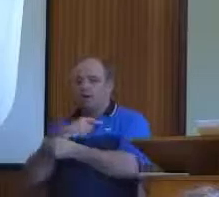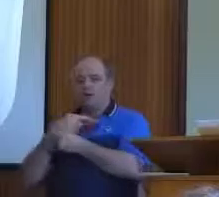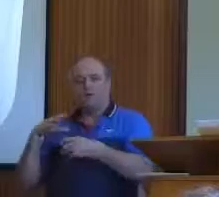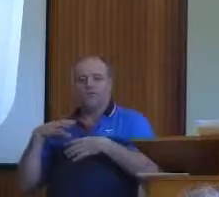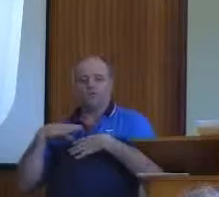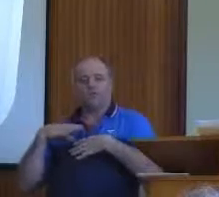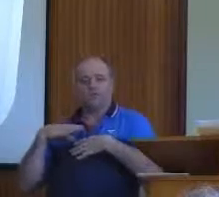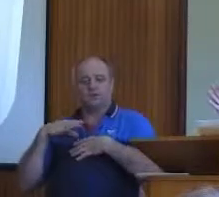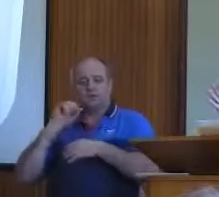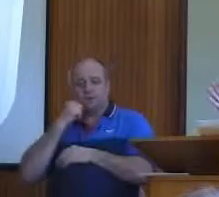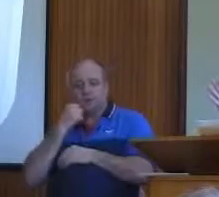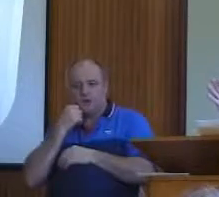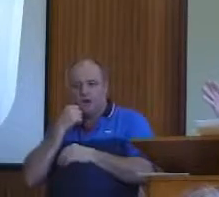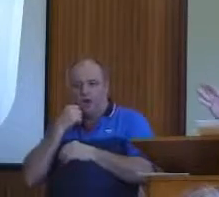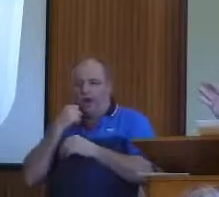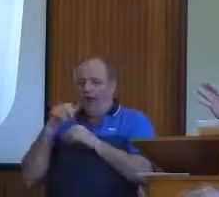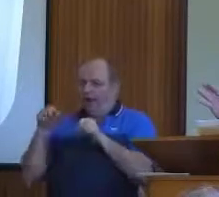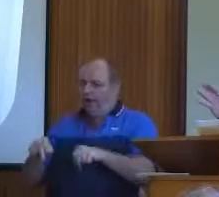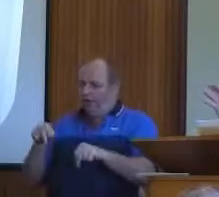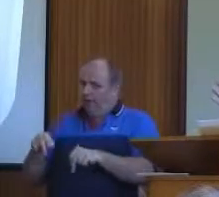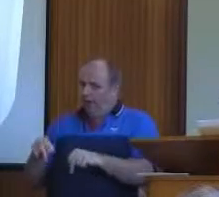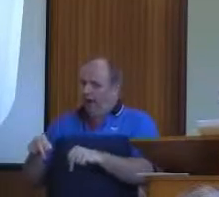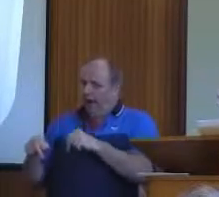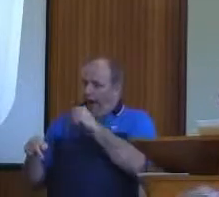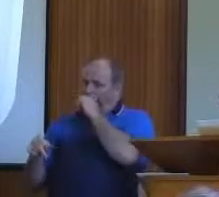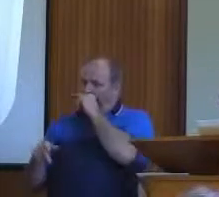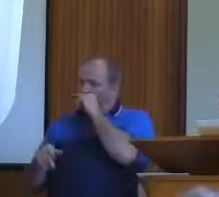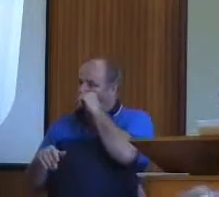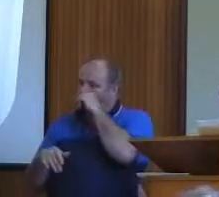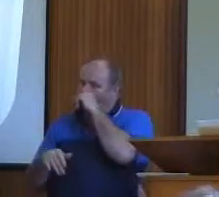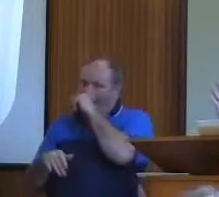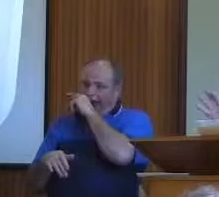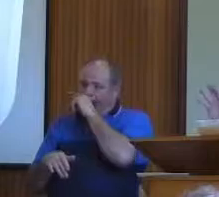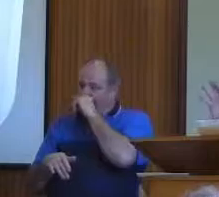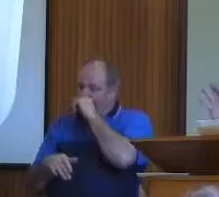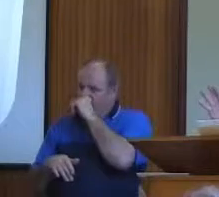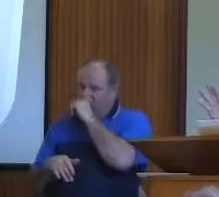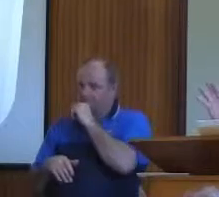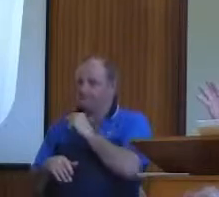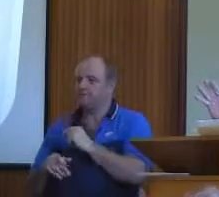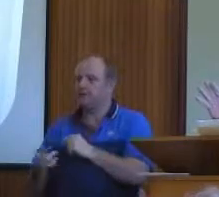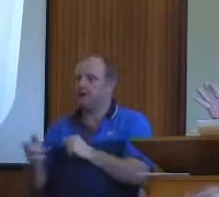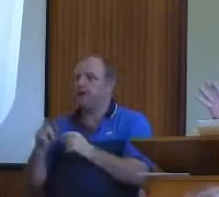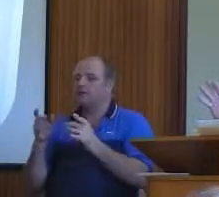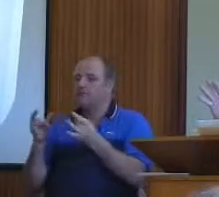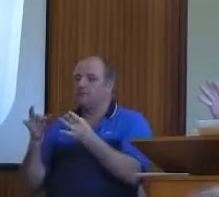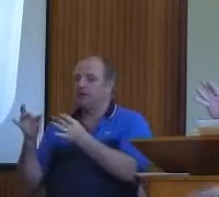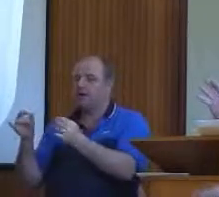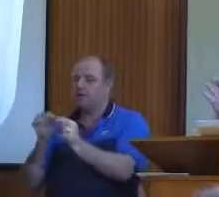and we find that not only did He choose us, but He predestimated us to all